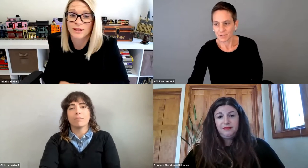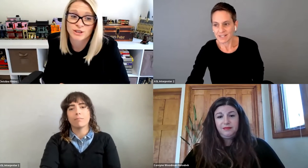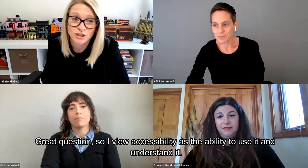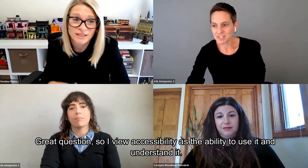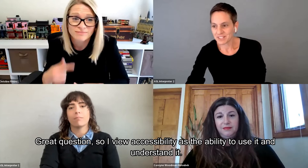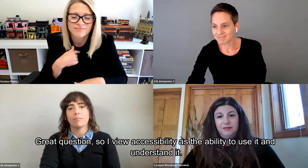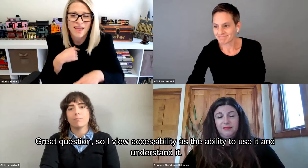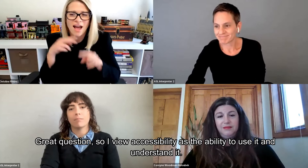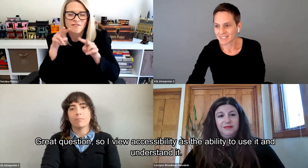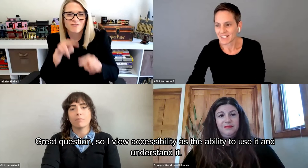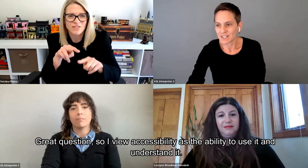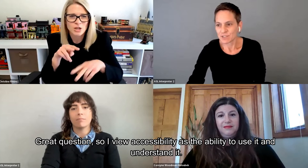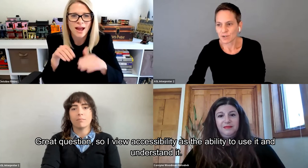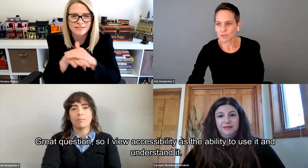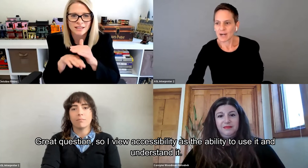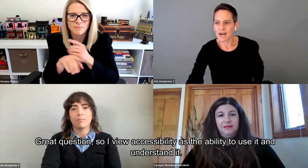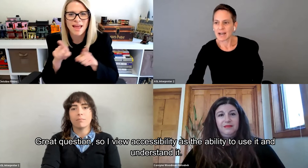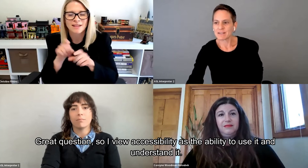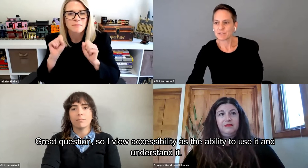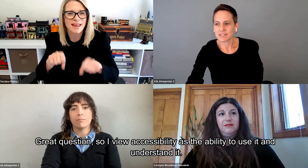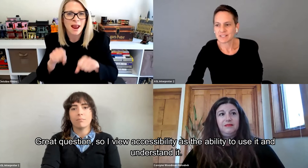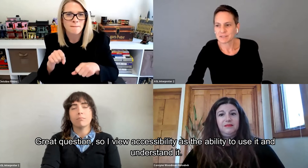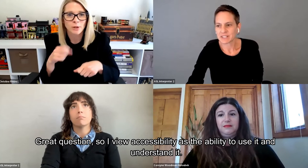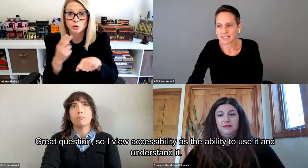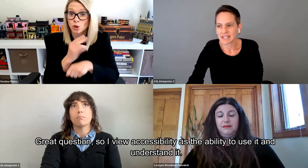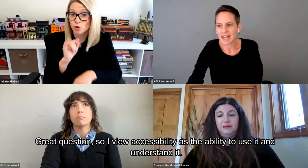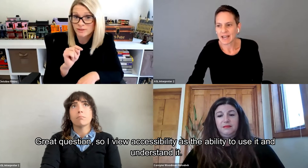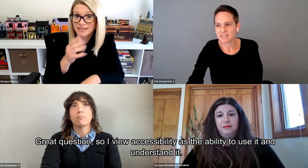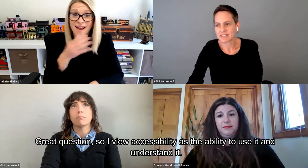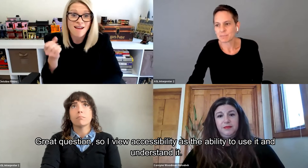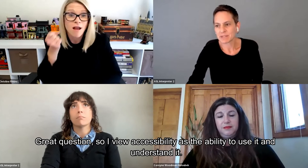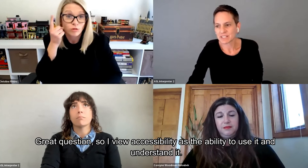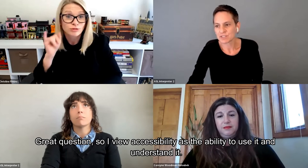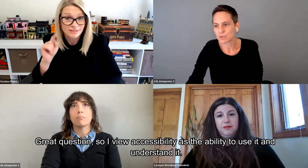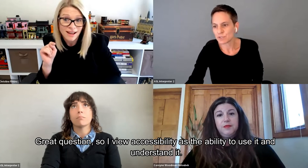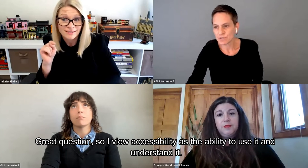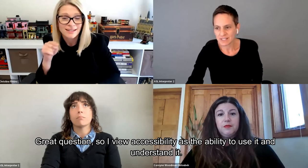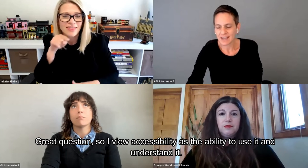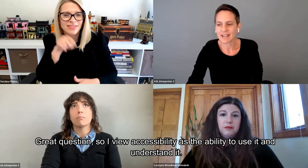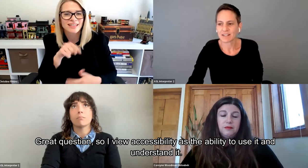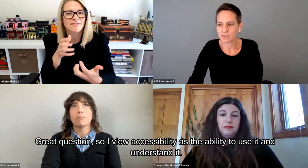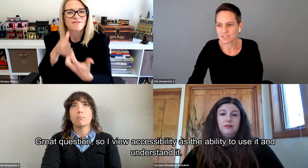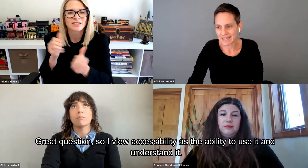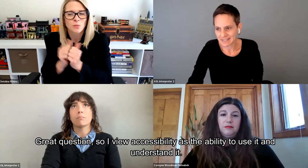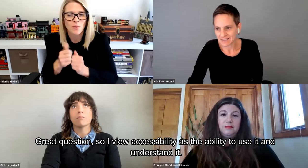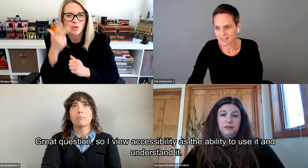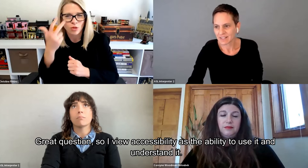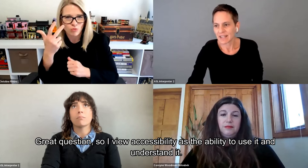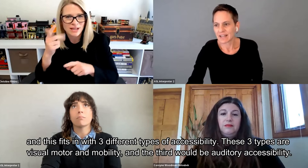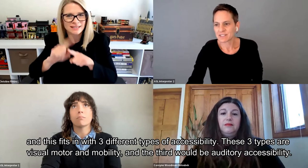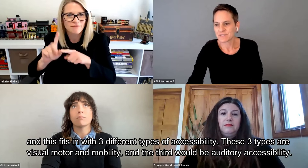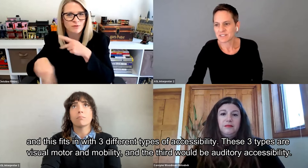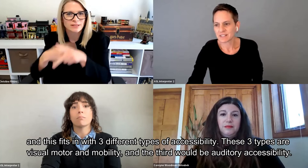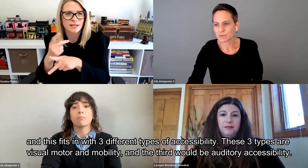Great question. So, I view accessibility as the ability to use it and understand it.